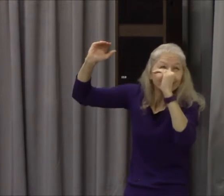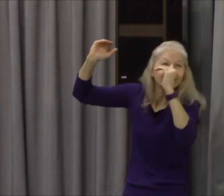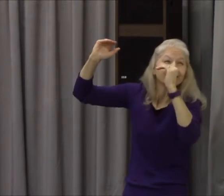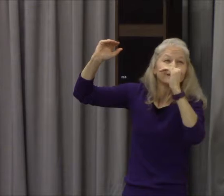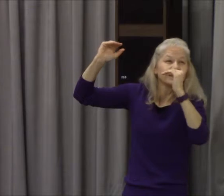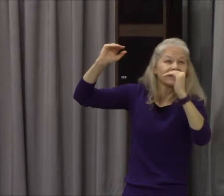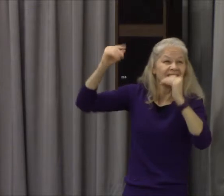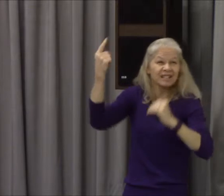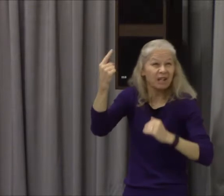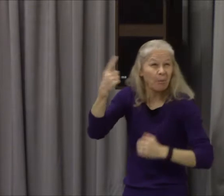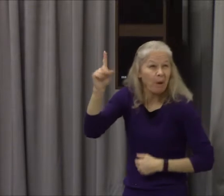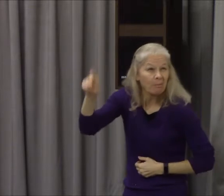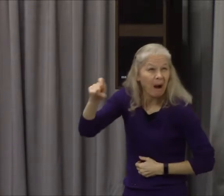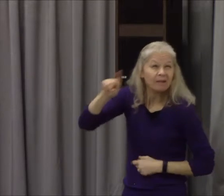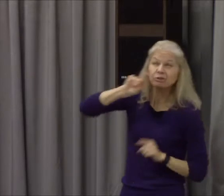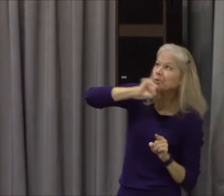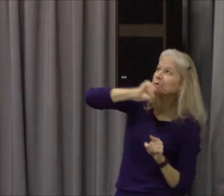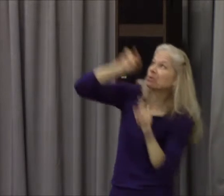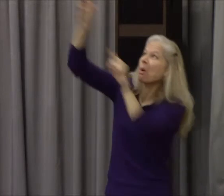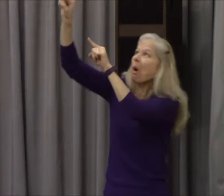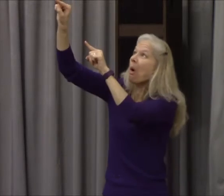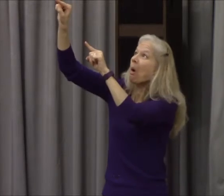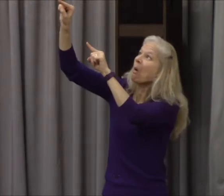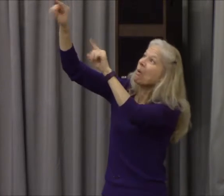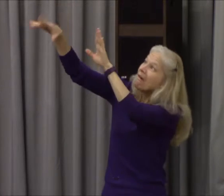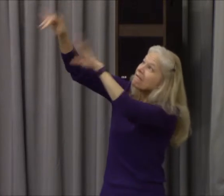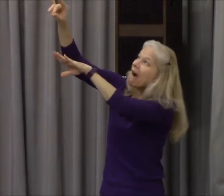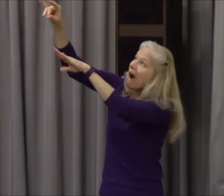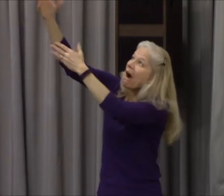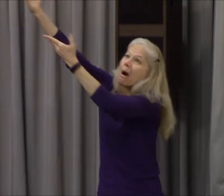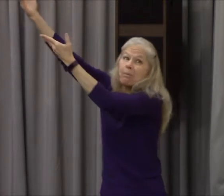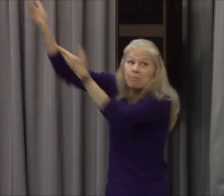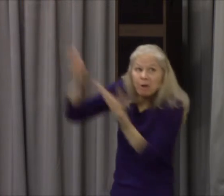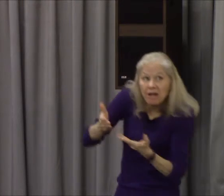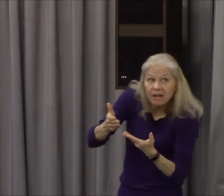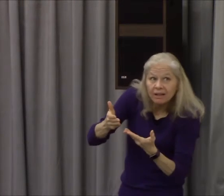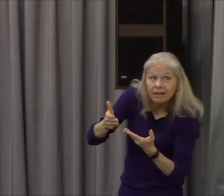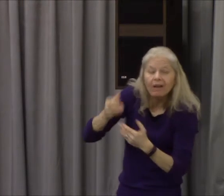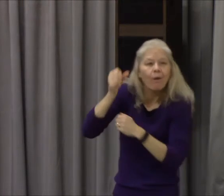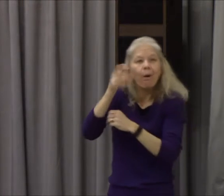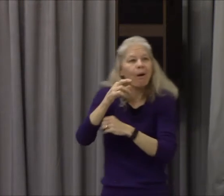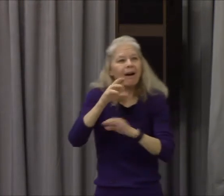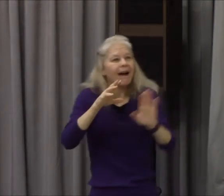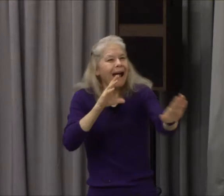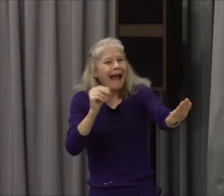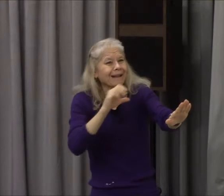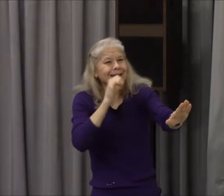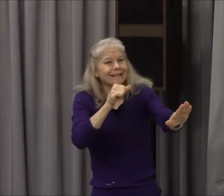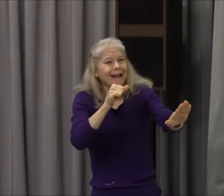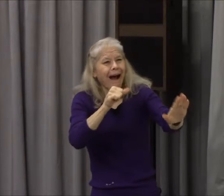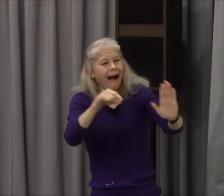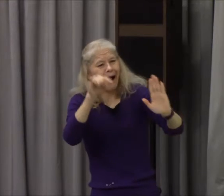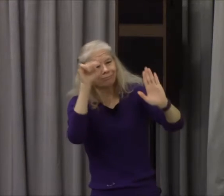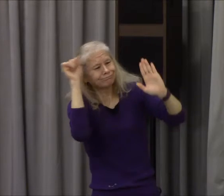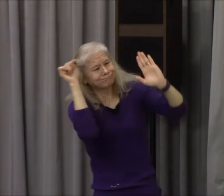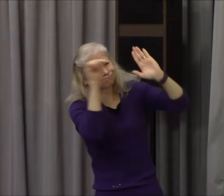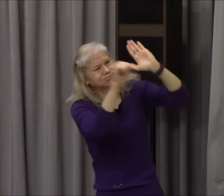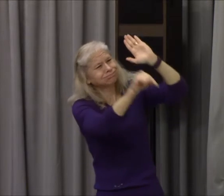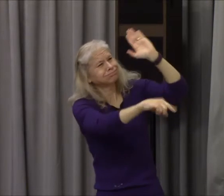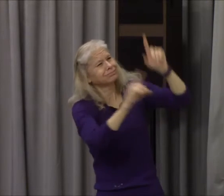unto us that we may hear it and do it or neither is it beyond the sea that thou should